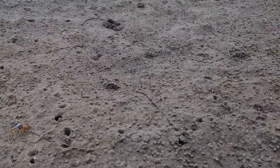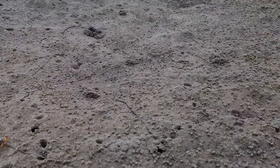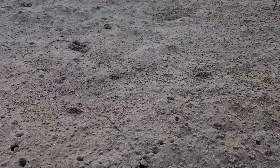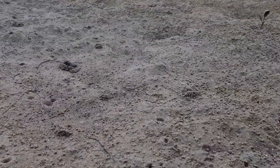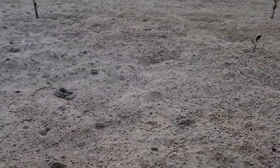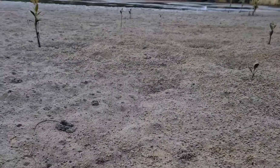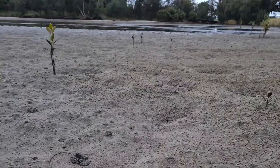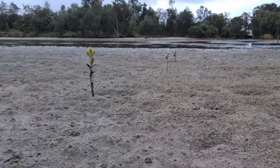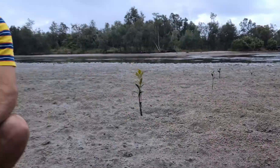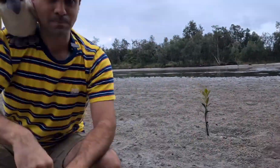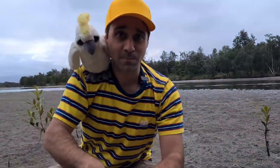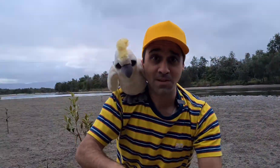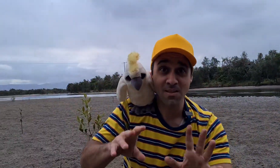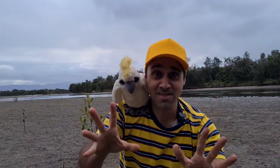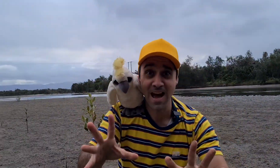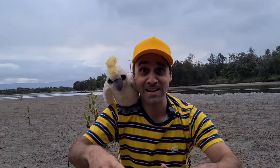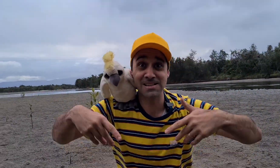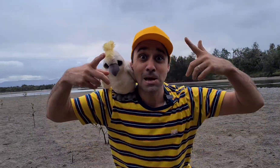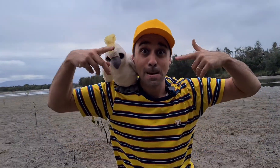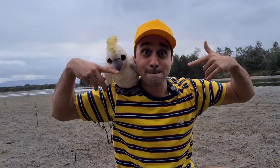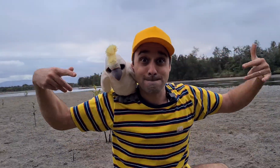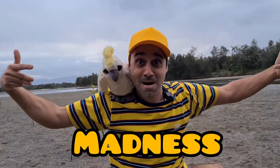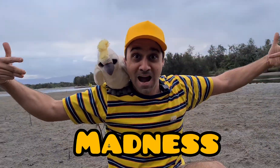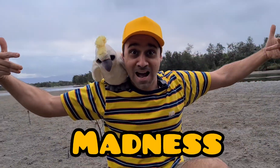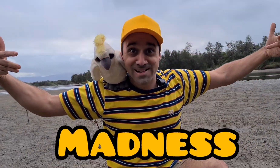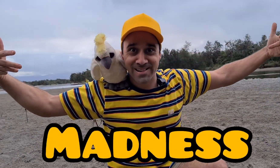sand. That's madness.